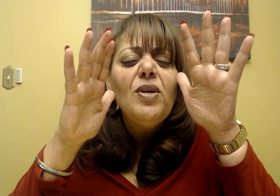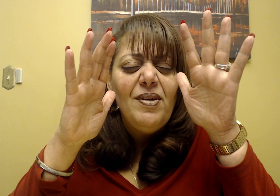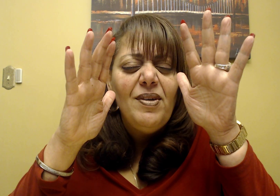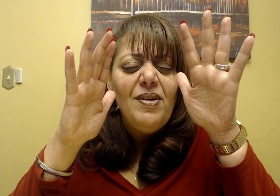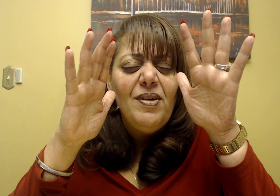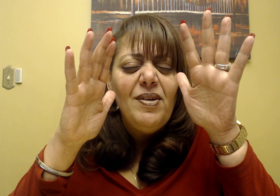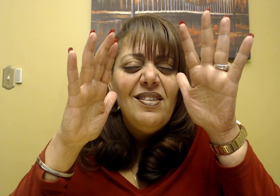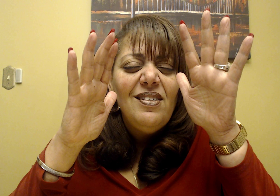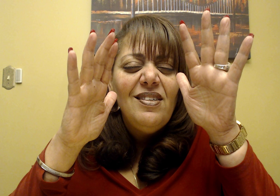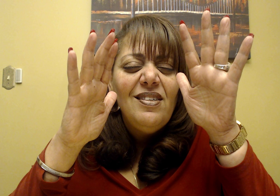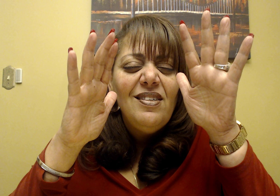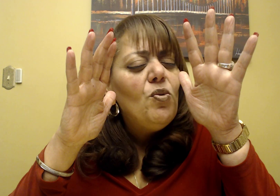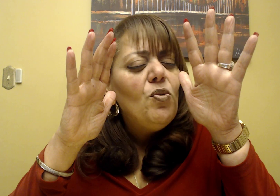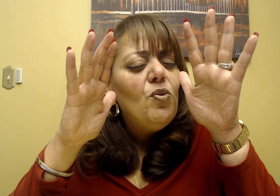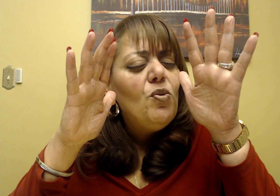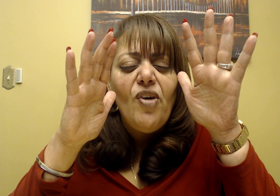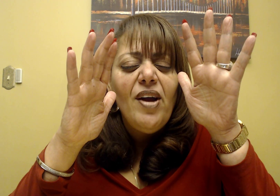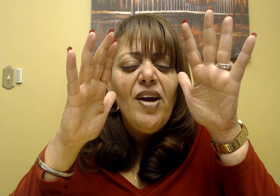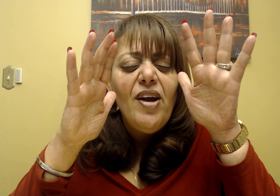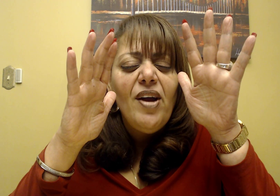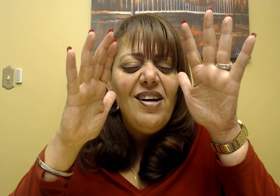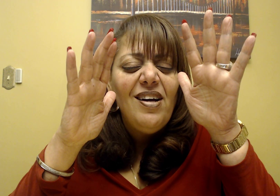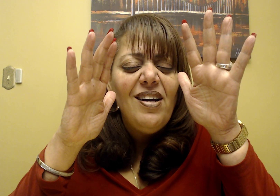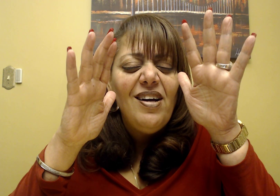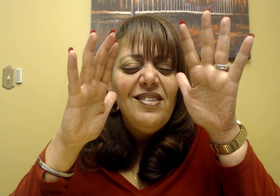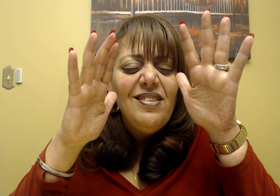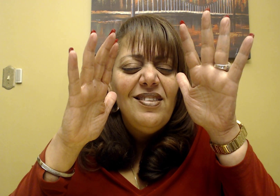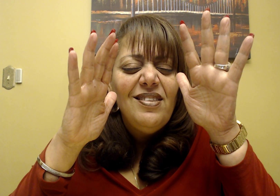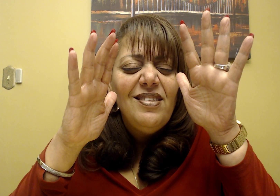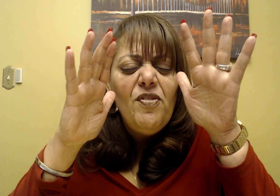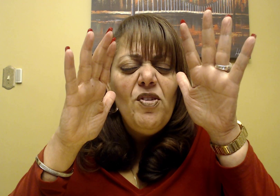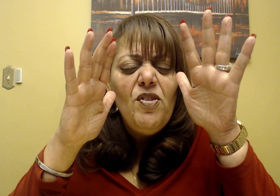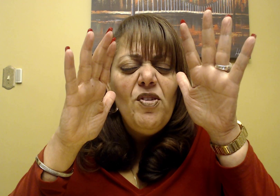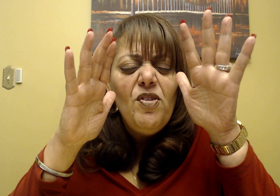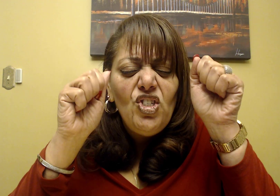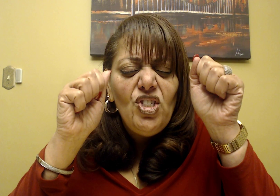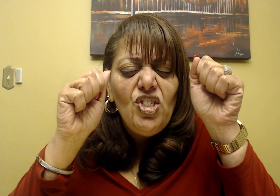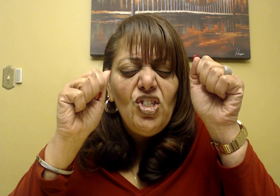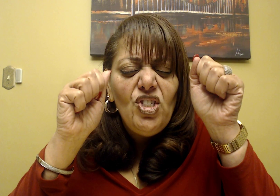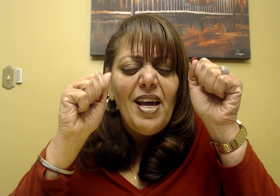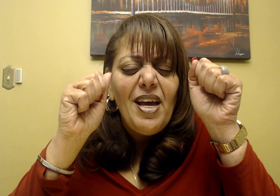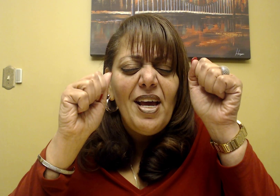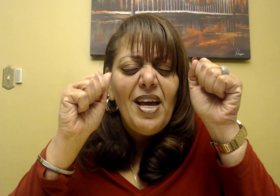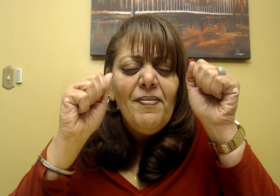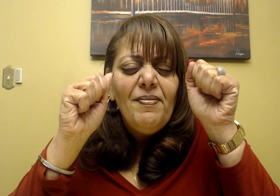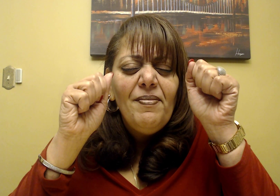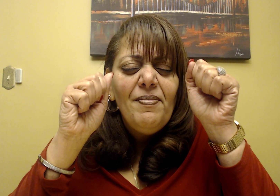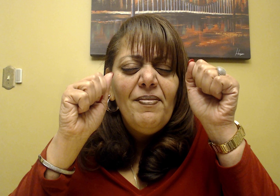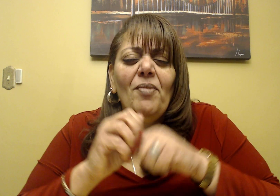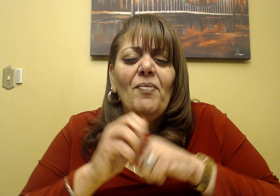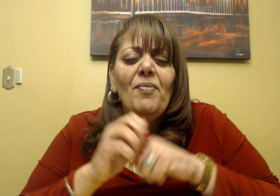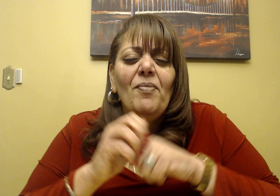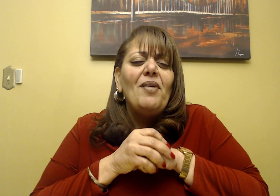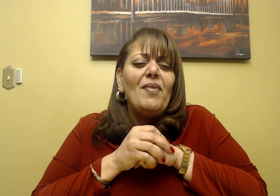and they would walk on dry ground, God. We give you praise in Jesus' name. Amen and amen.